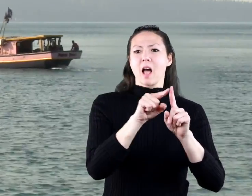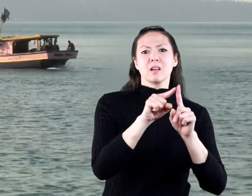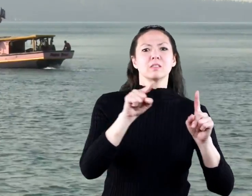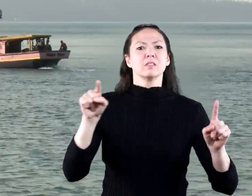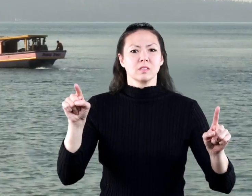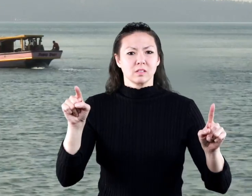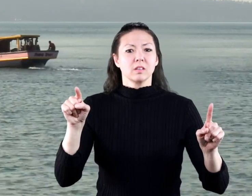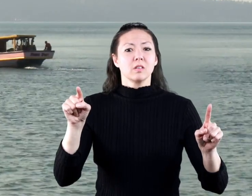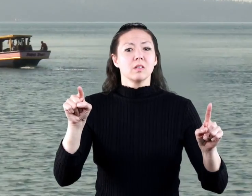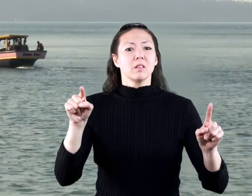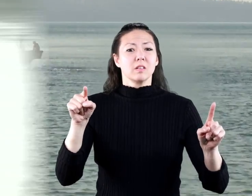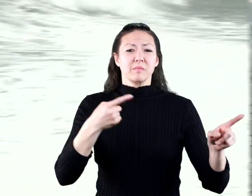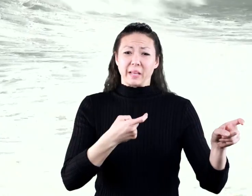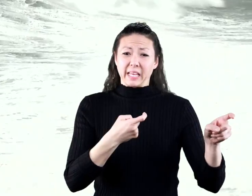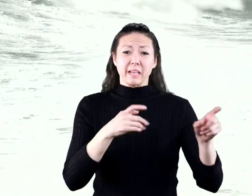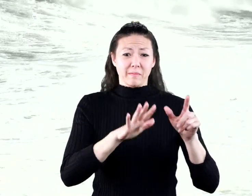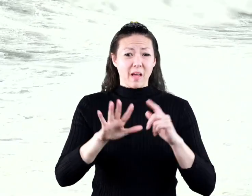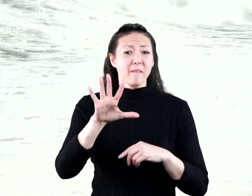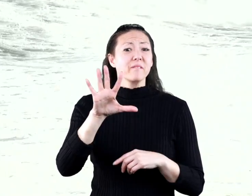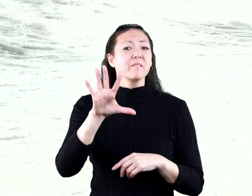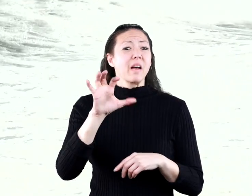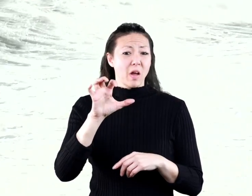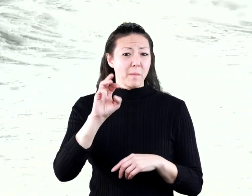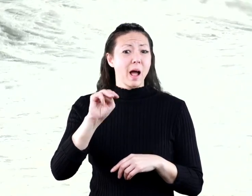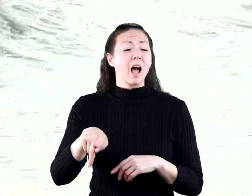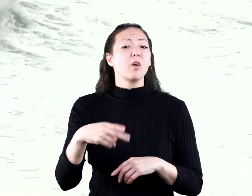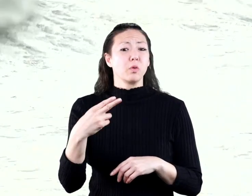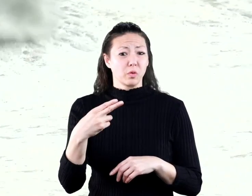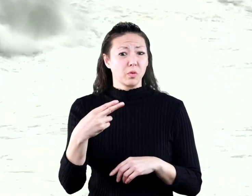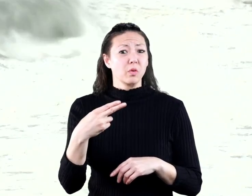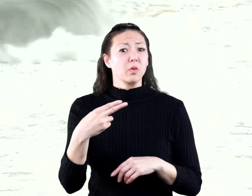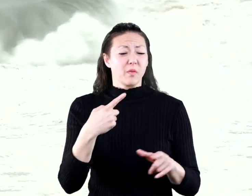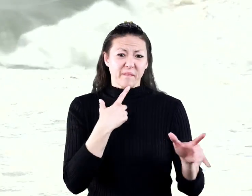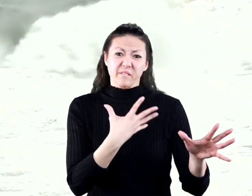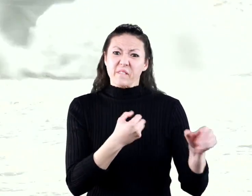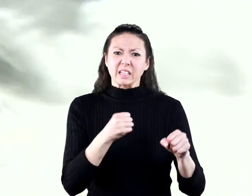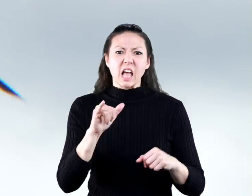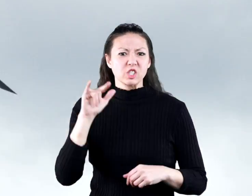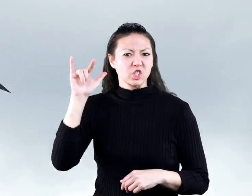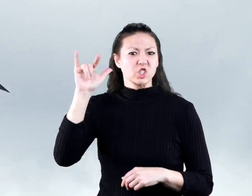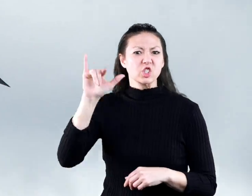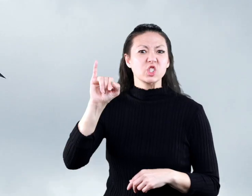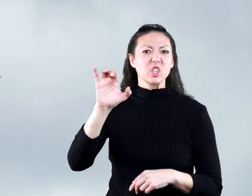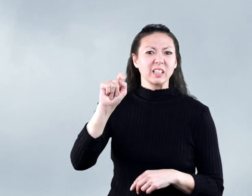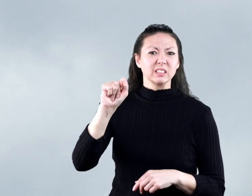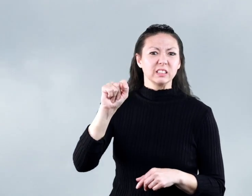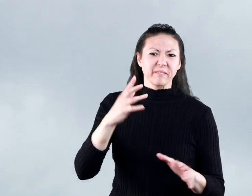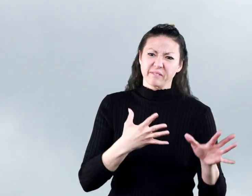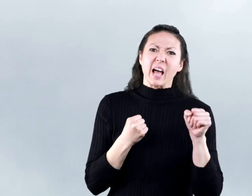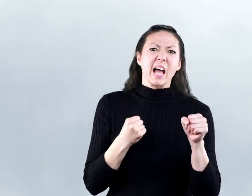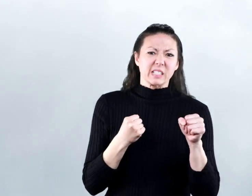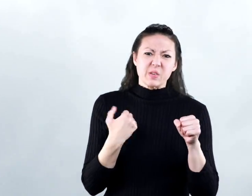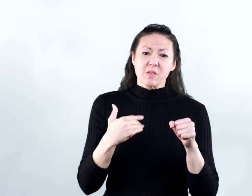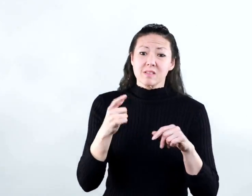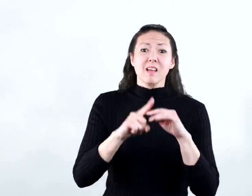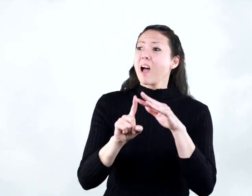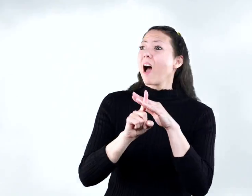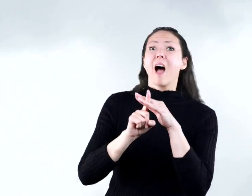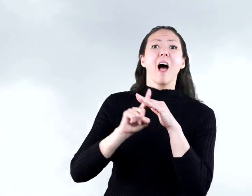sea, and travel at a speed of over 500 miles an hour. As fast as a jet! You cannot